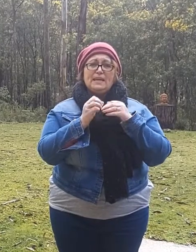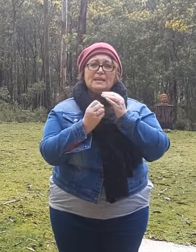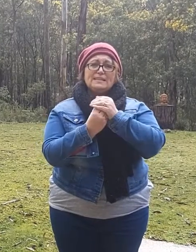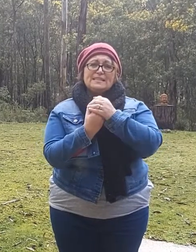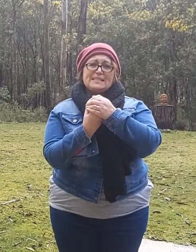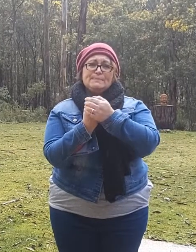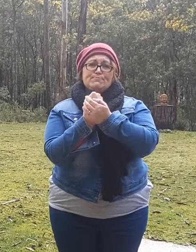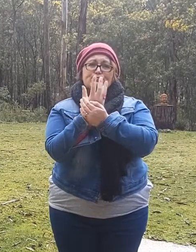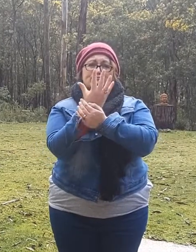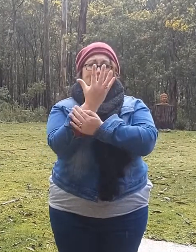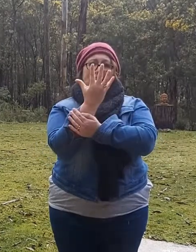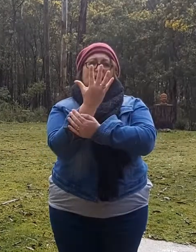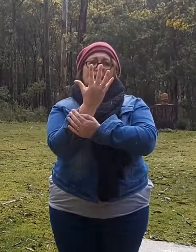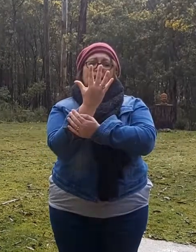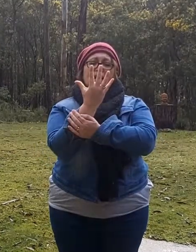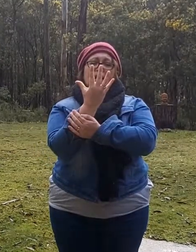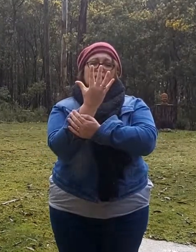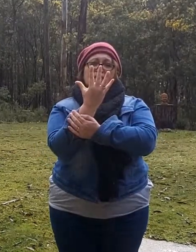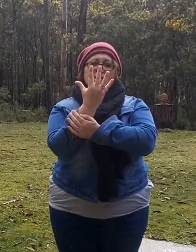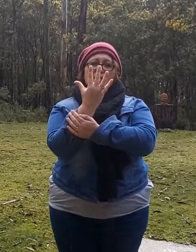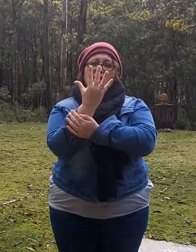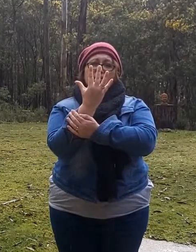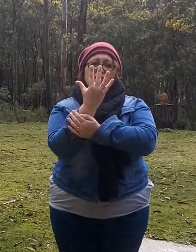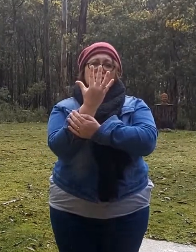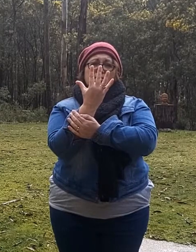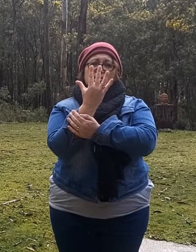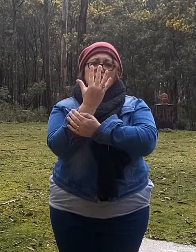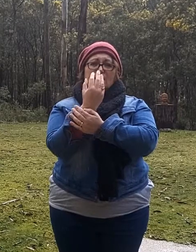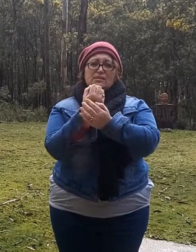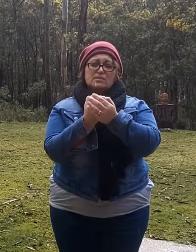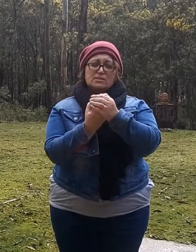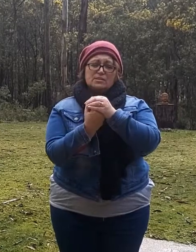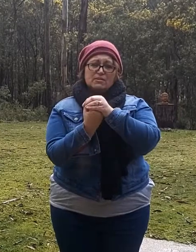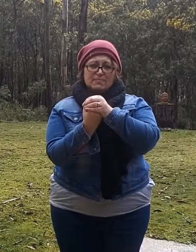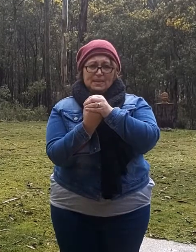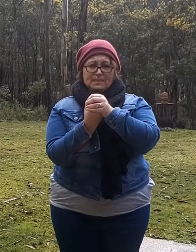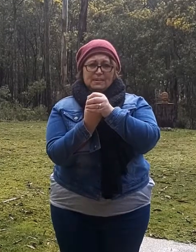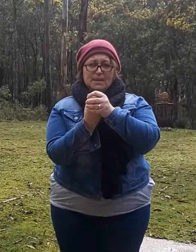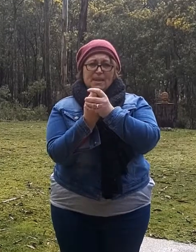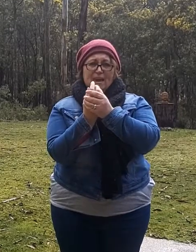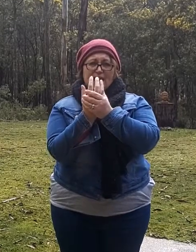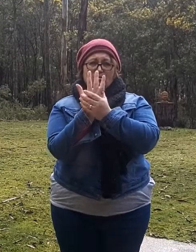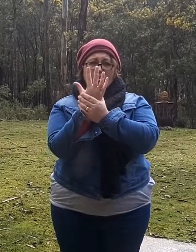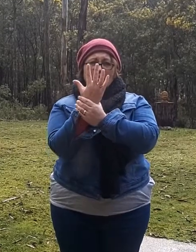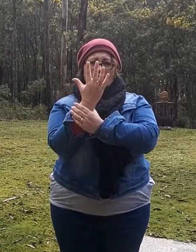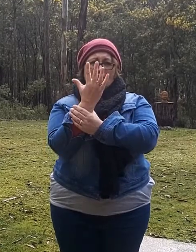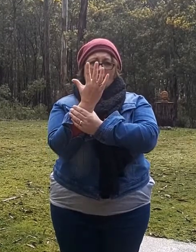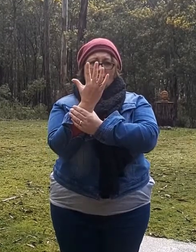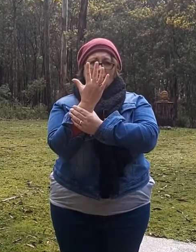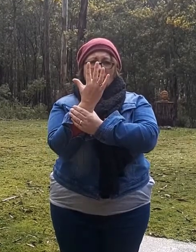spring and the sign we use is to describe things coming out of the earth